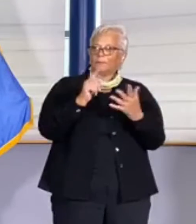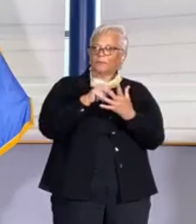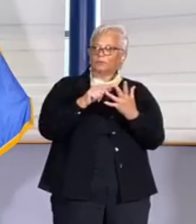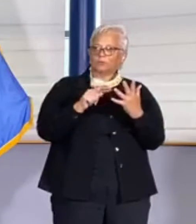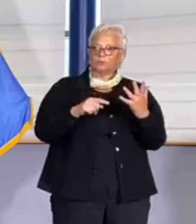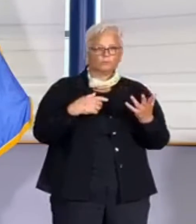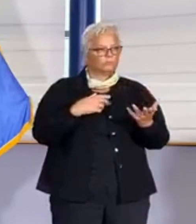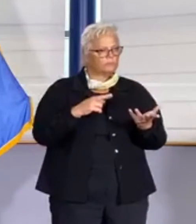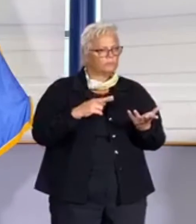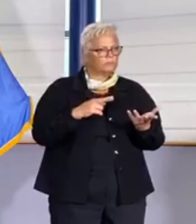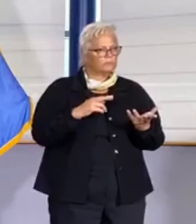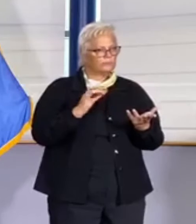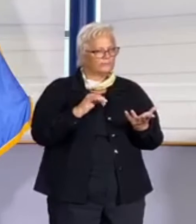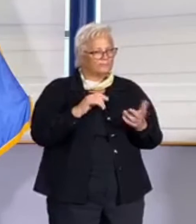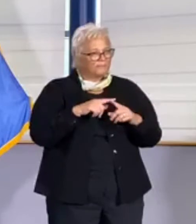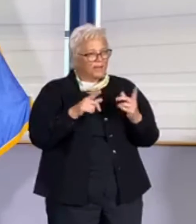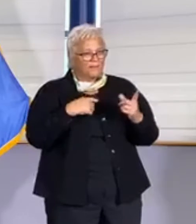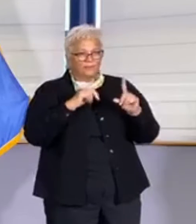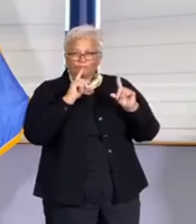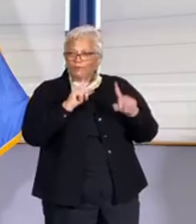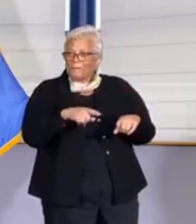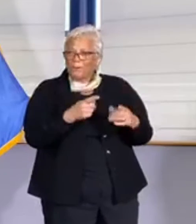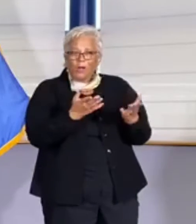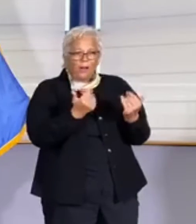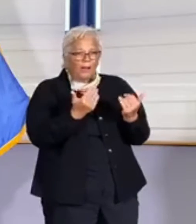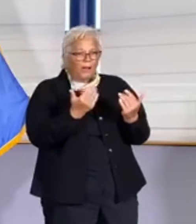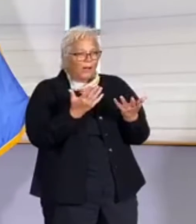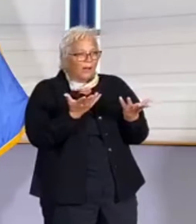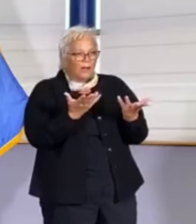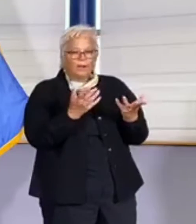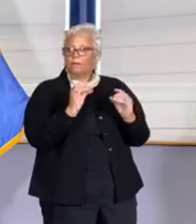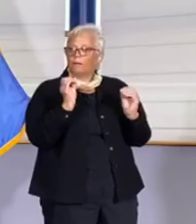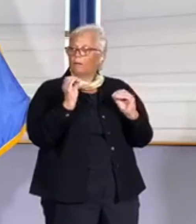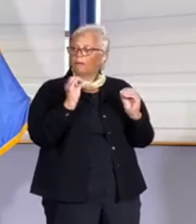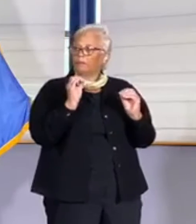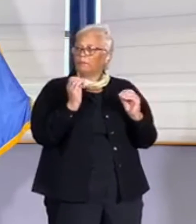eight different reports. I only knew about the one that was leaked to the media.